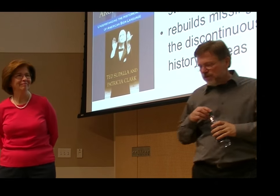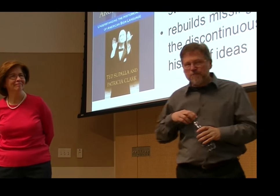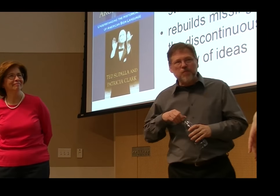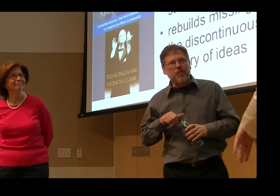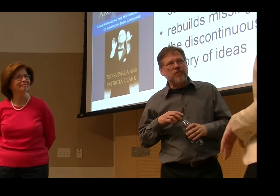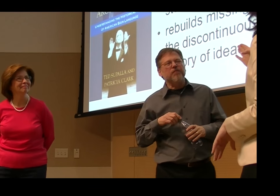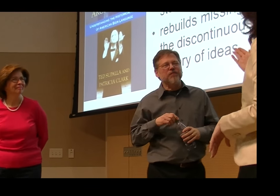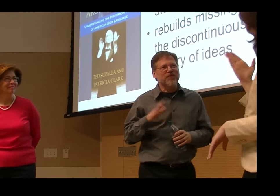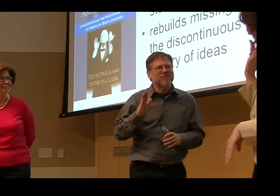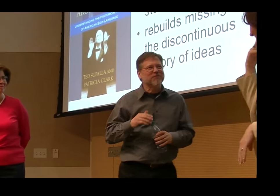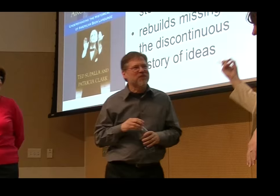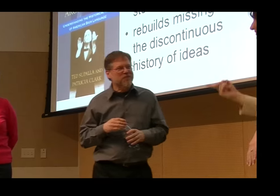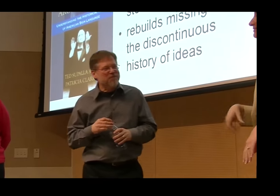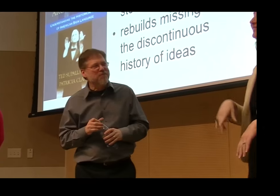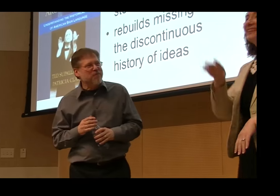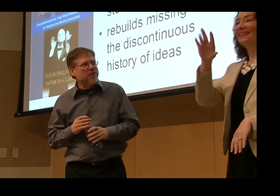Oh, I thank you for the opportunity to ask a question.